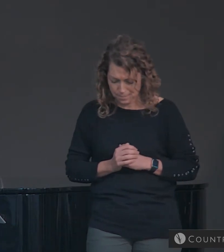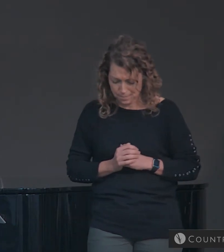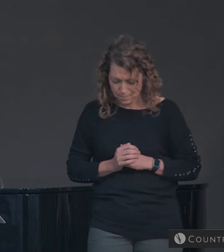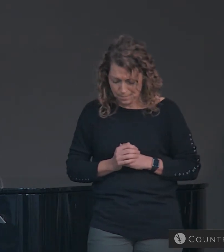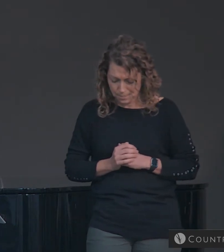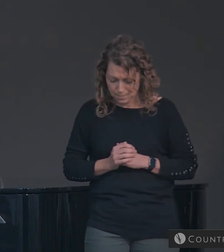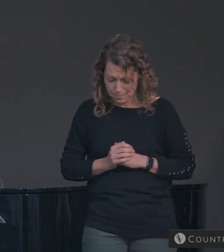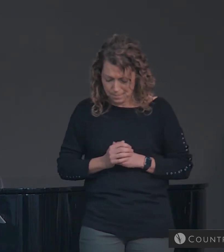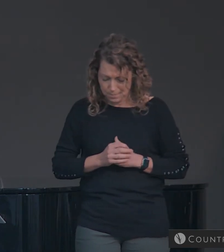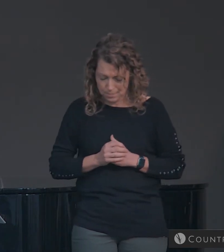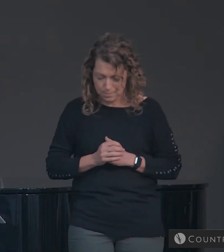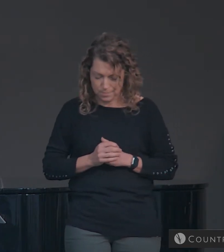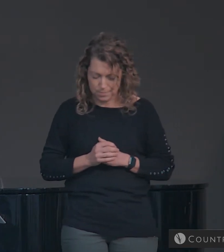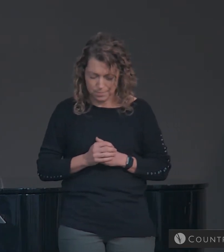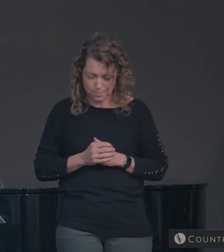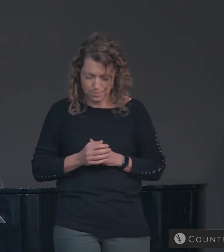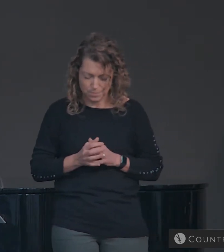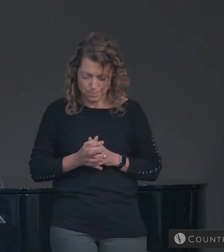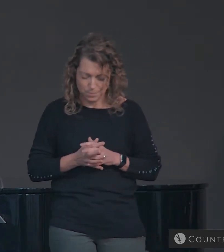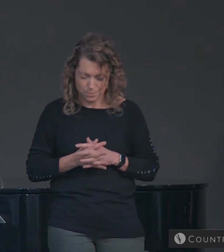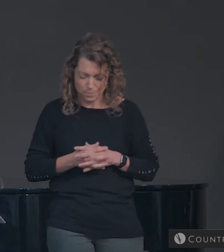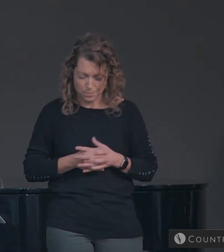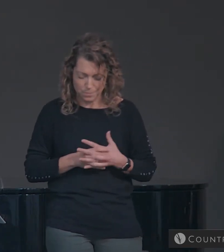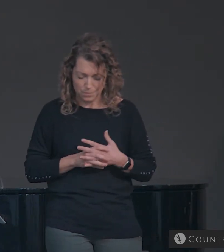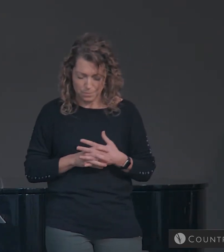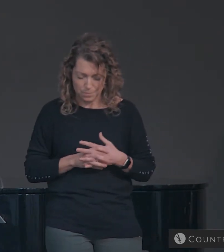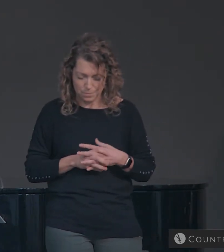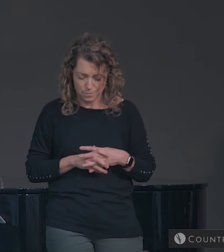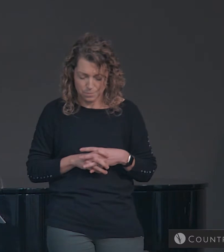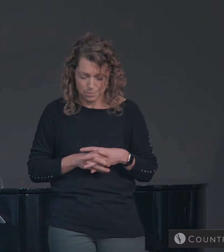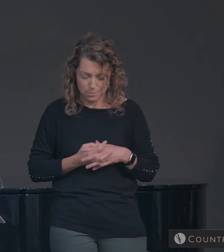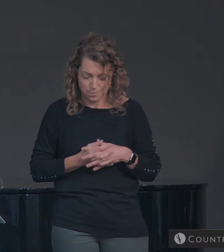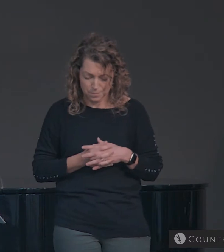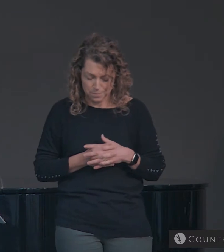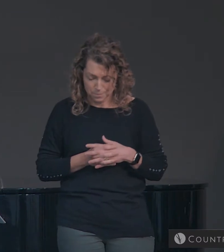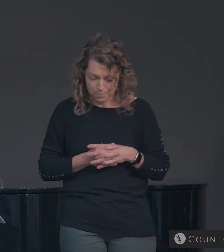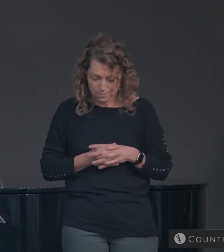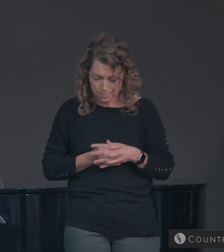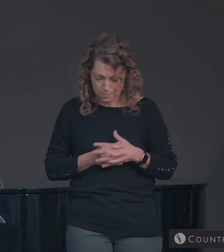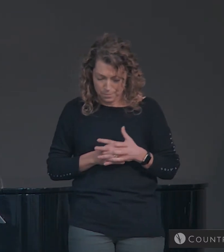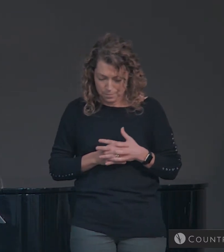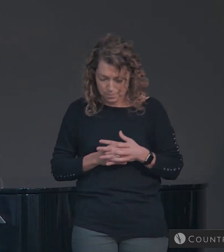I Possess you